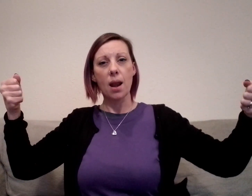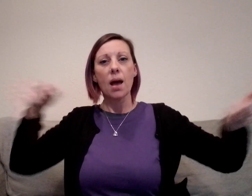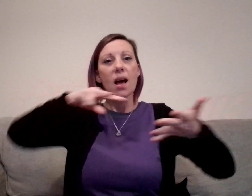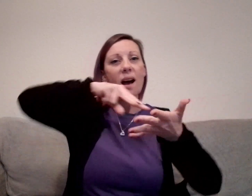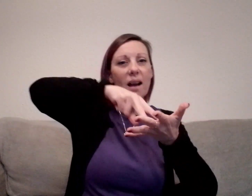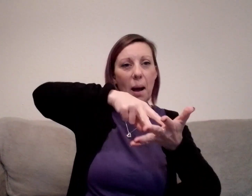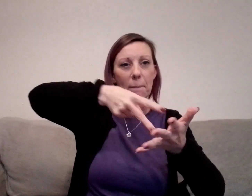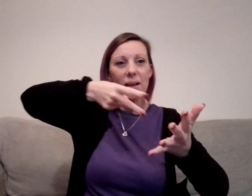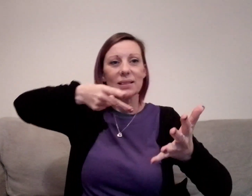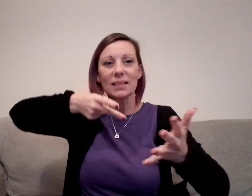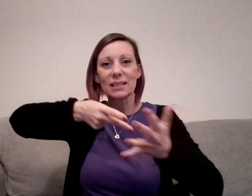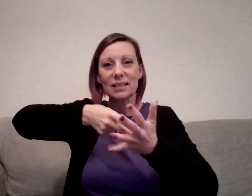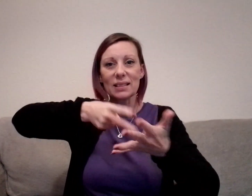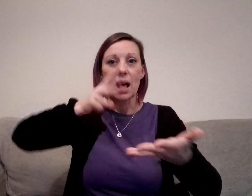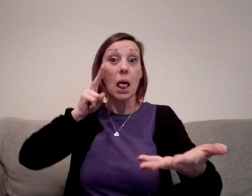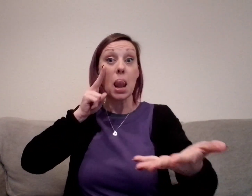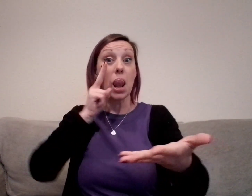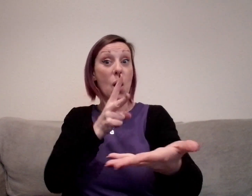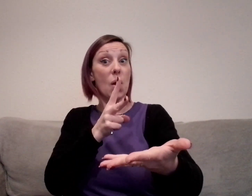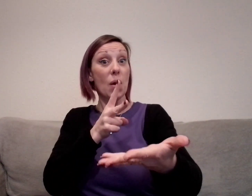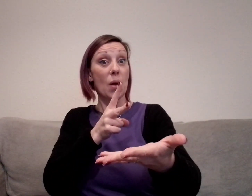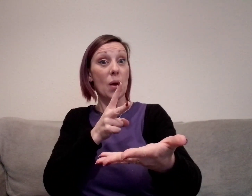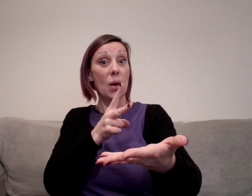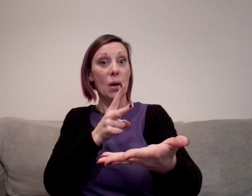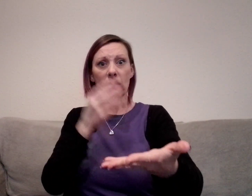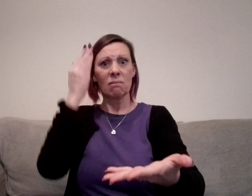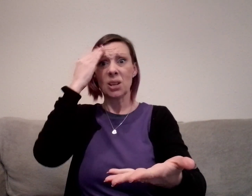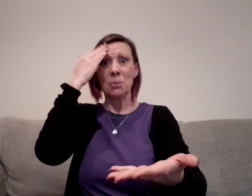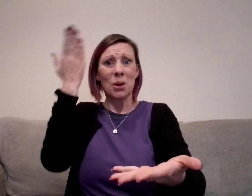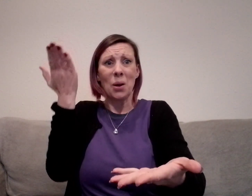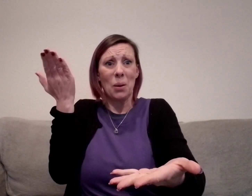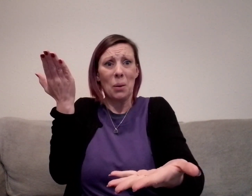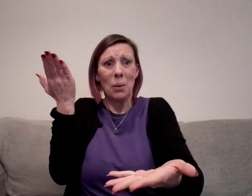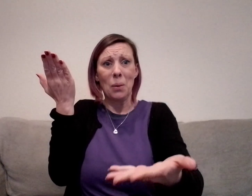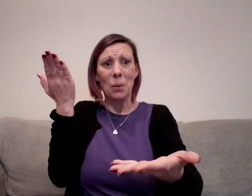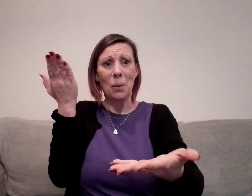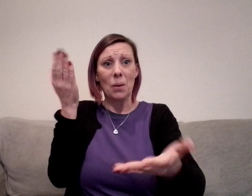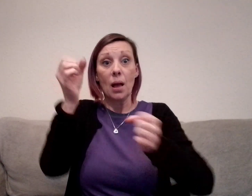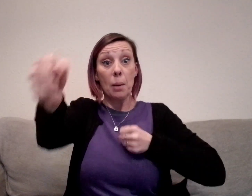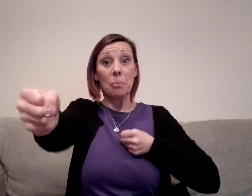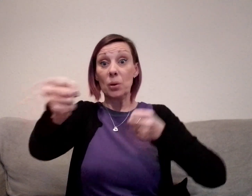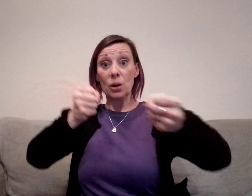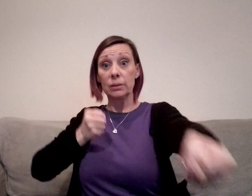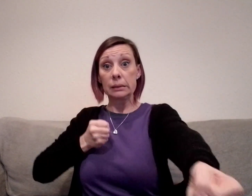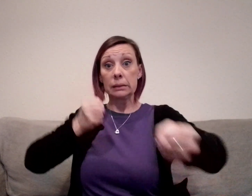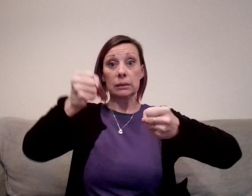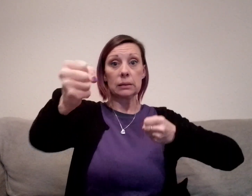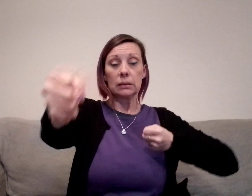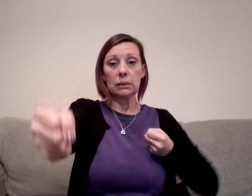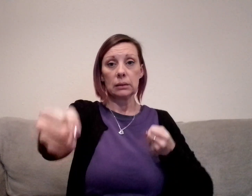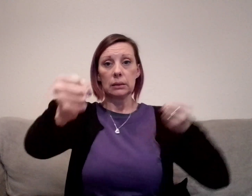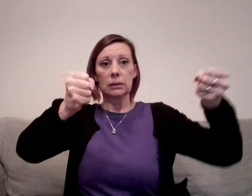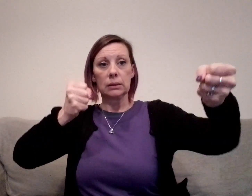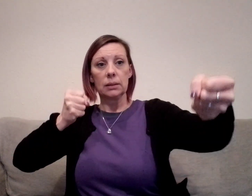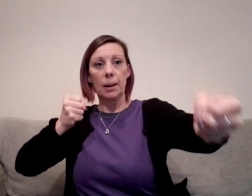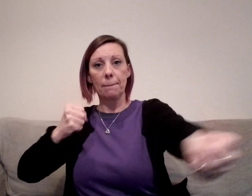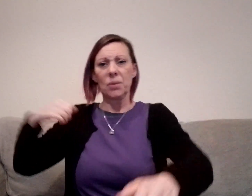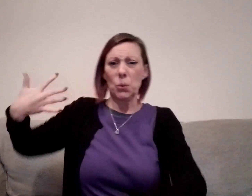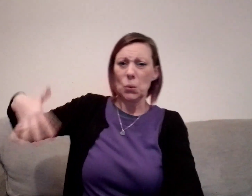charts and those weird gold machines I see what it says but no clue what it means Just pull on some levers and yank on some